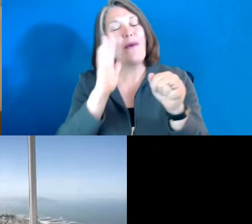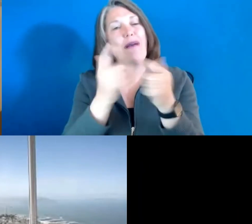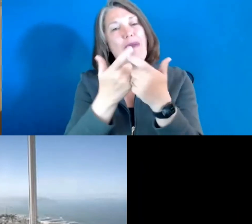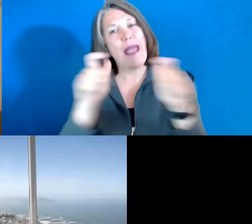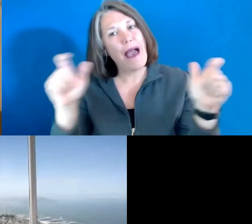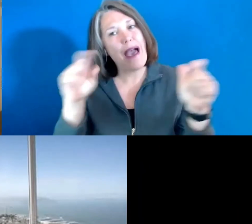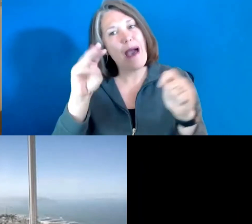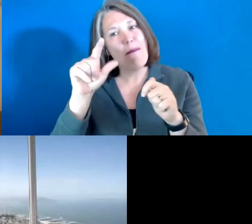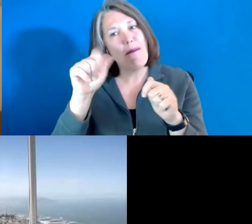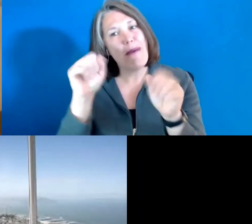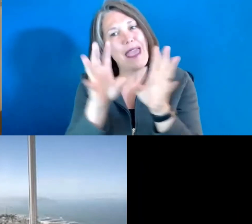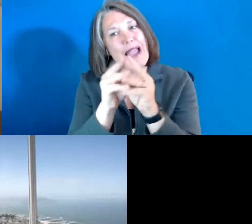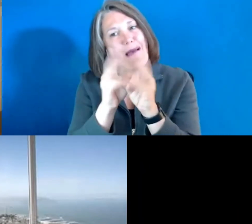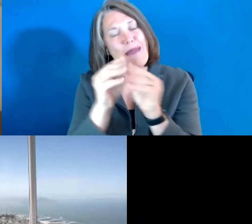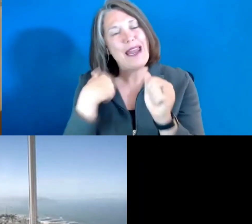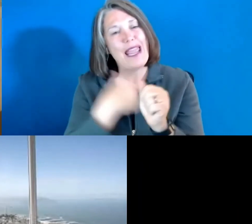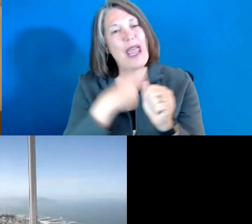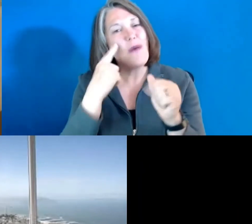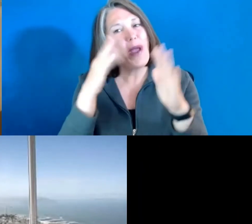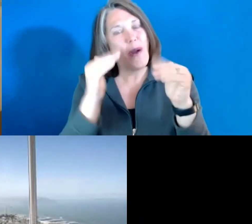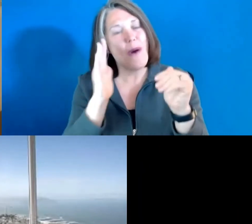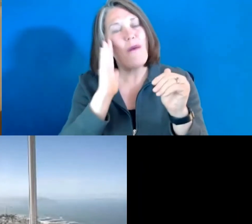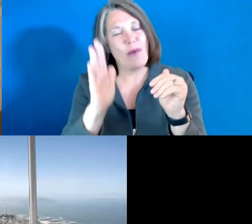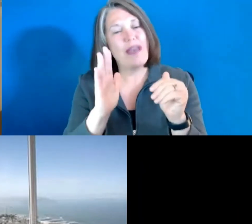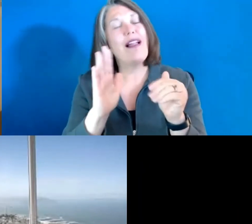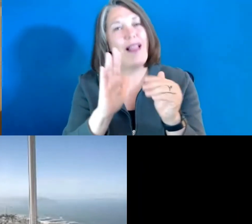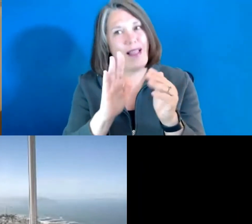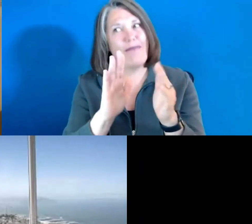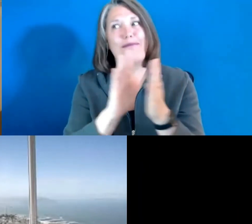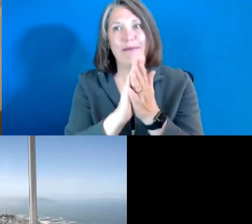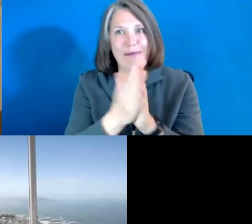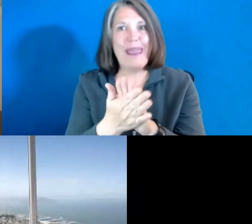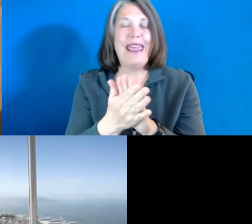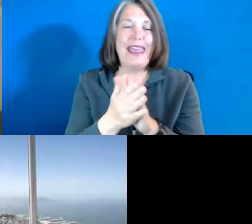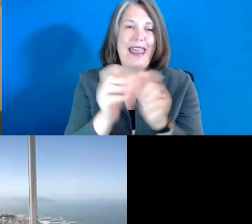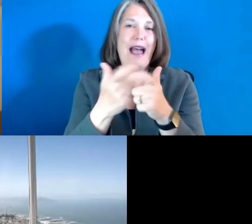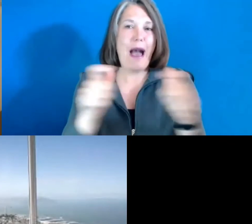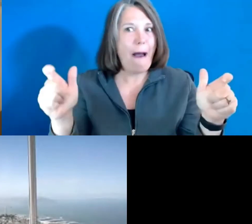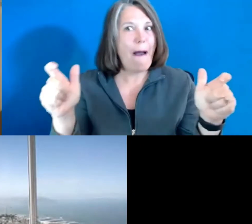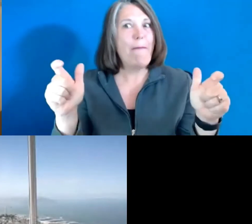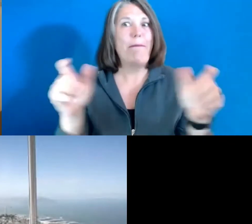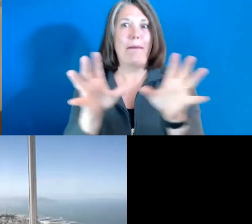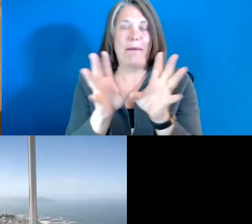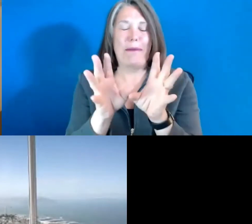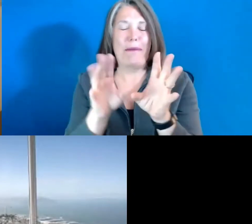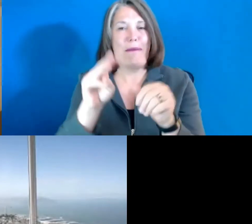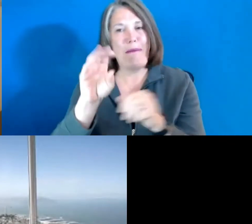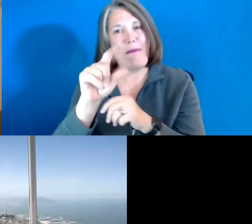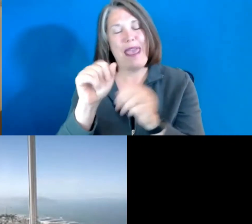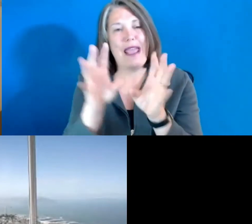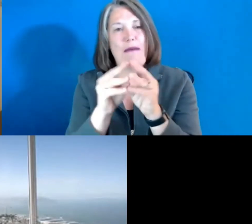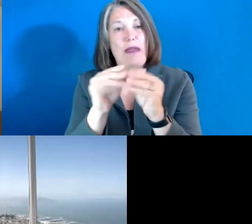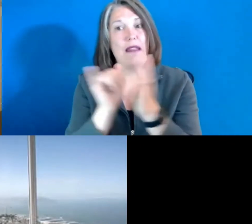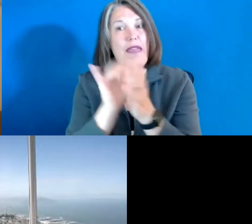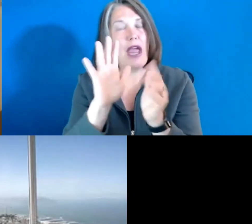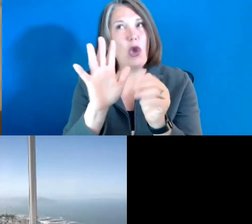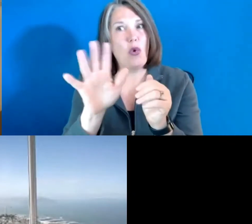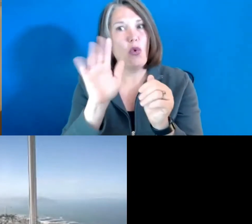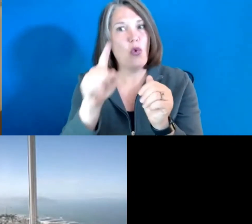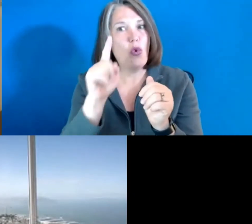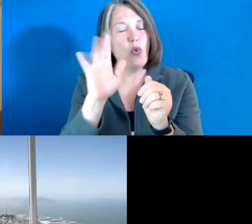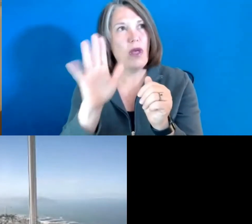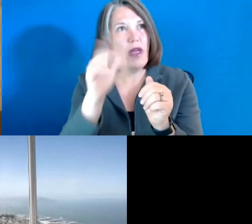and we hope will be a mega meeting that will be memorable in its importance and